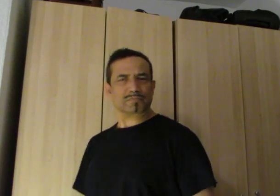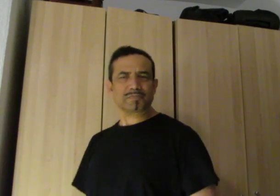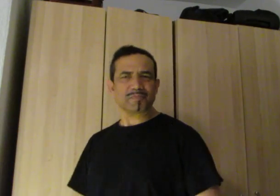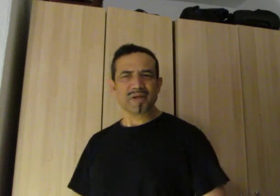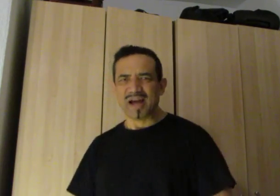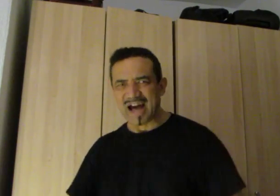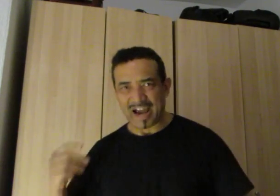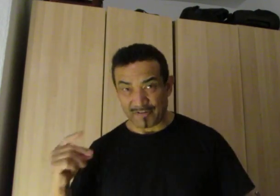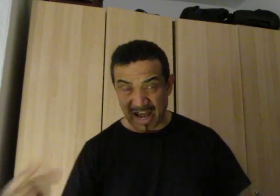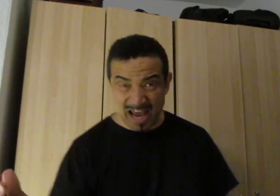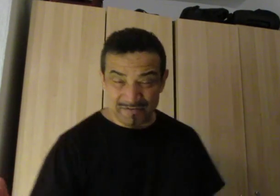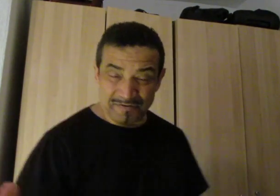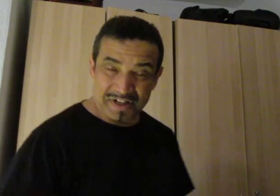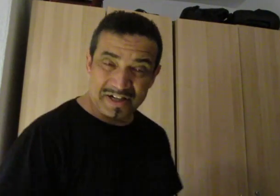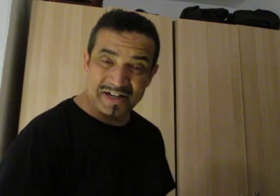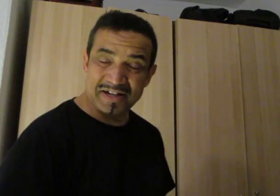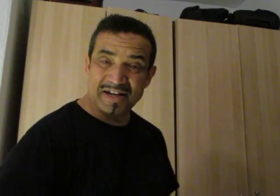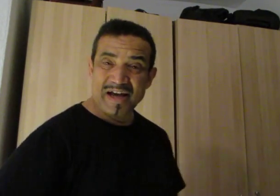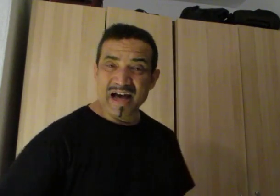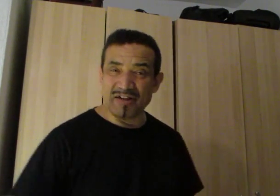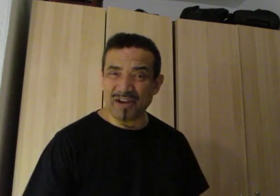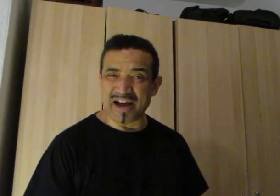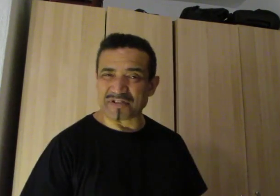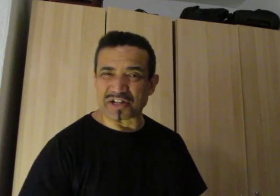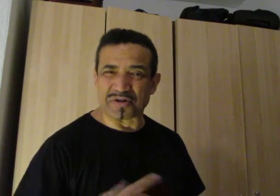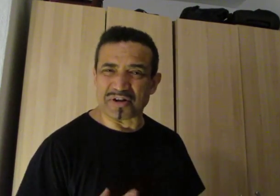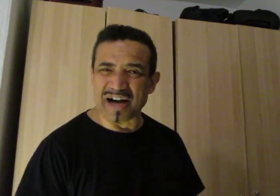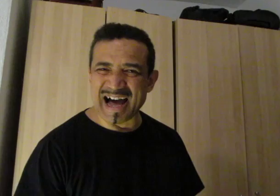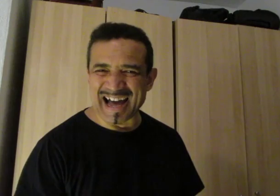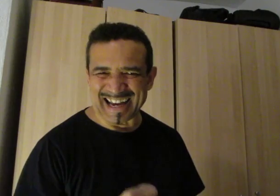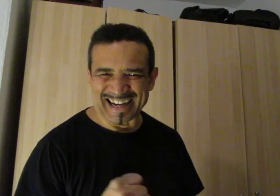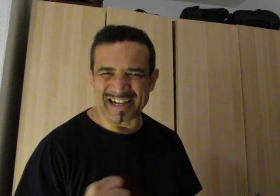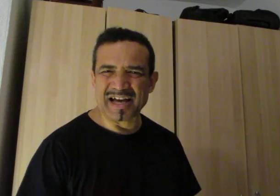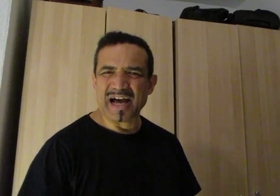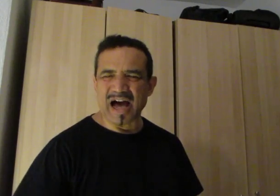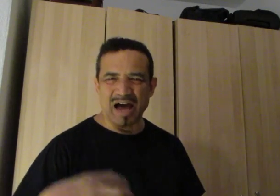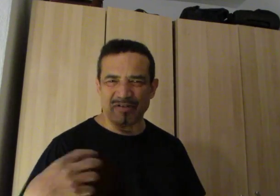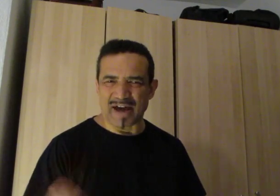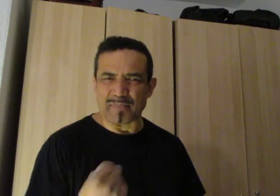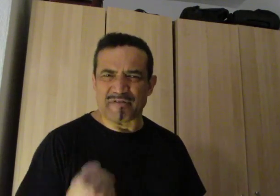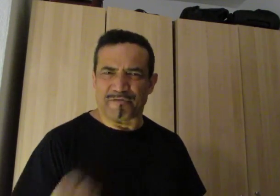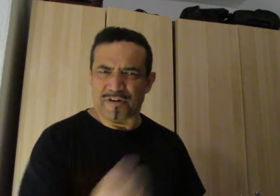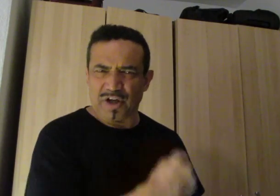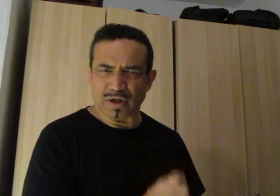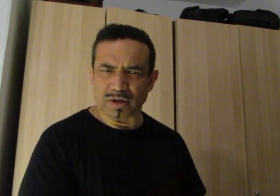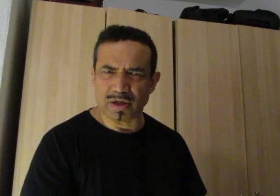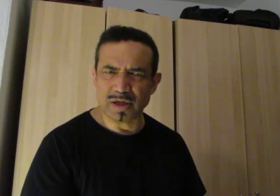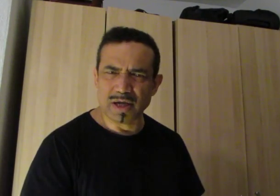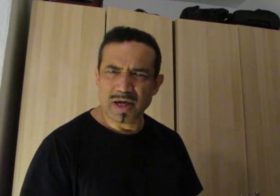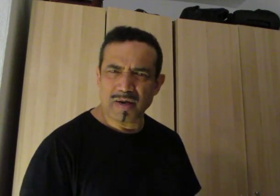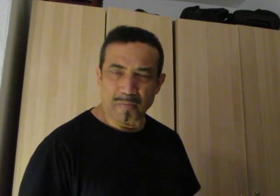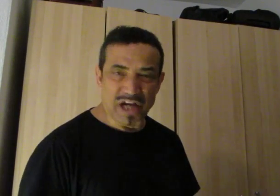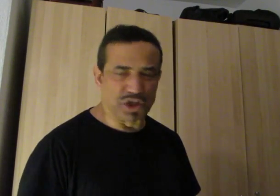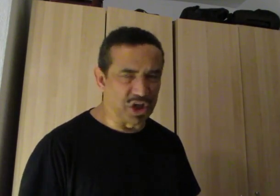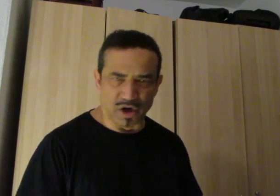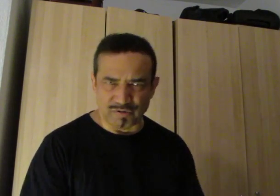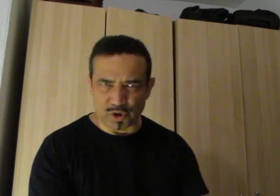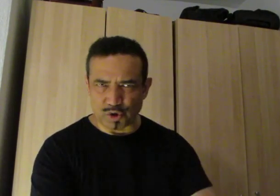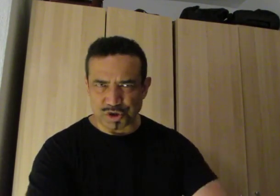I've laughed I've laughed and cried I had my fill my share of losing